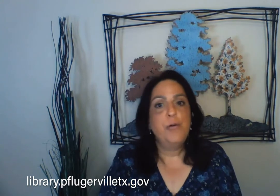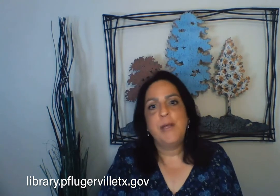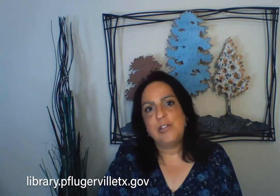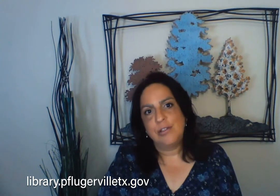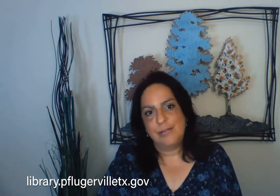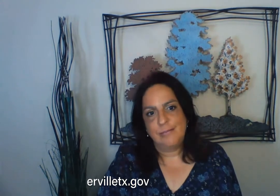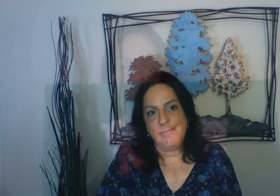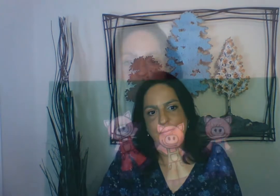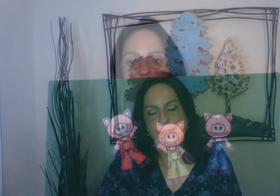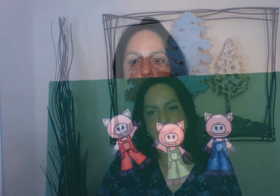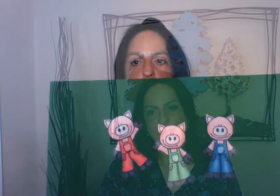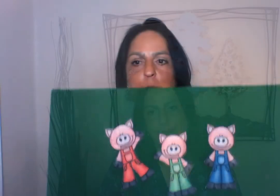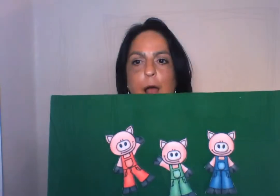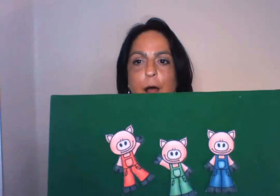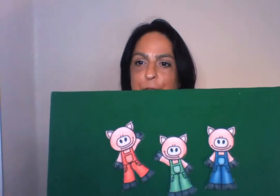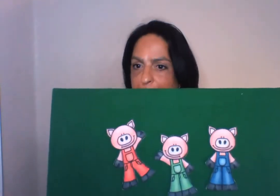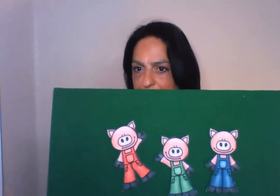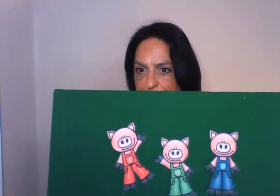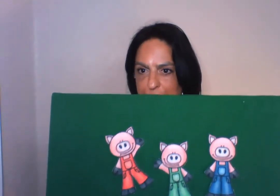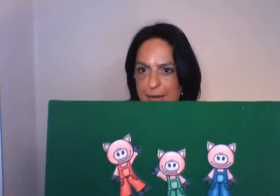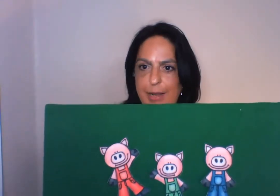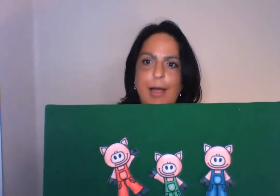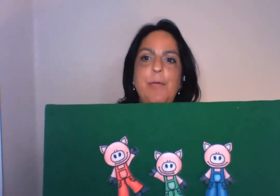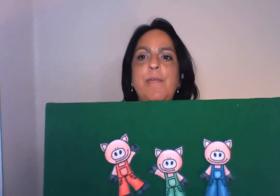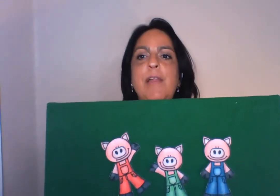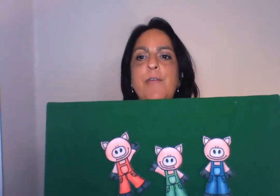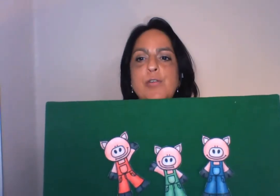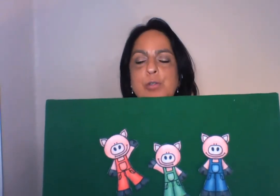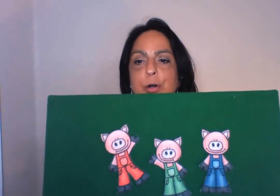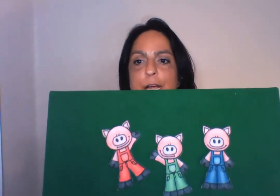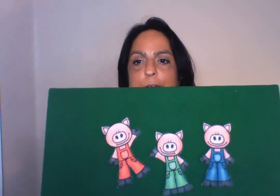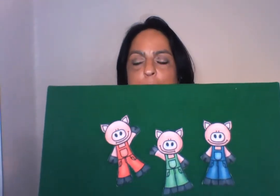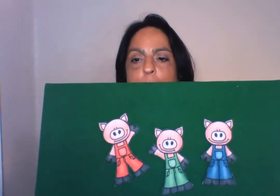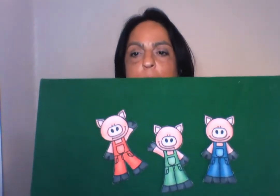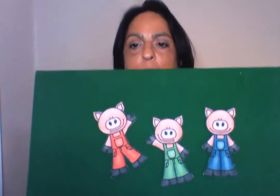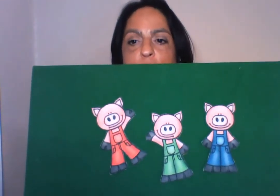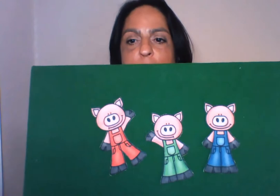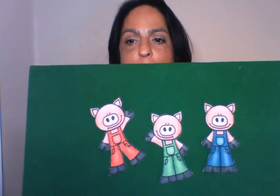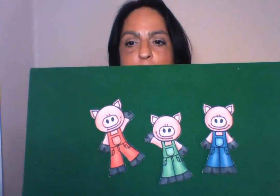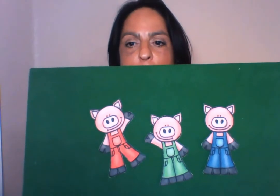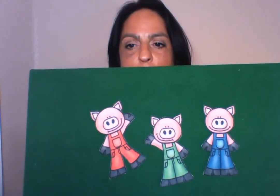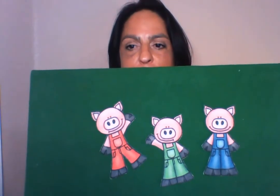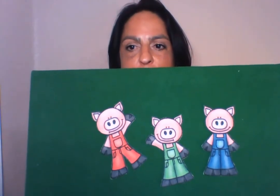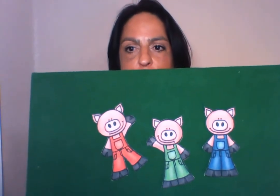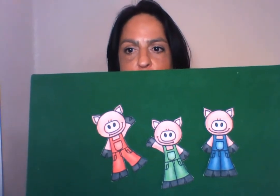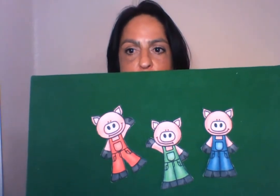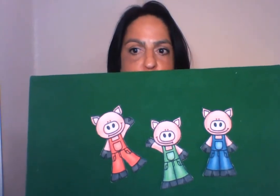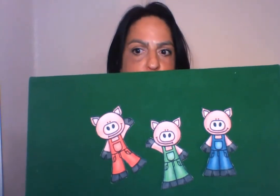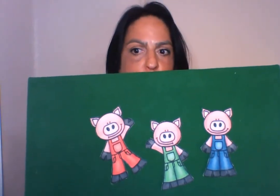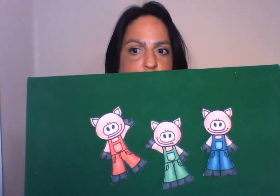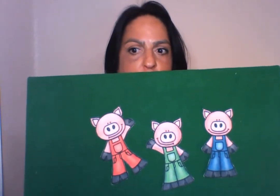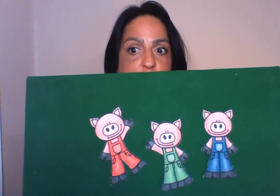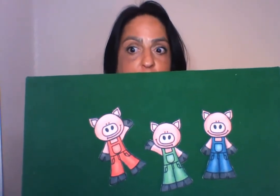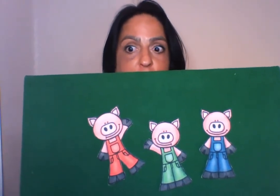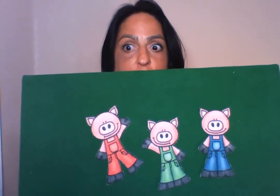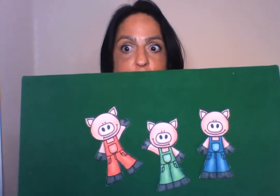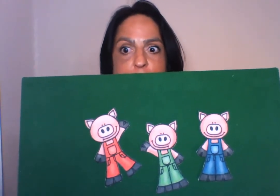information. All right, everyone. Are we ready for a story? Today, I'll be telling you the story of the three